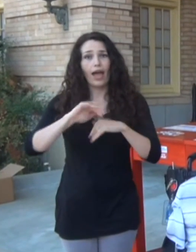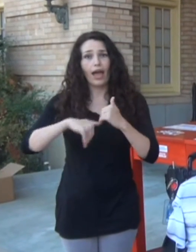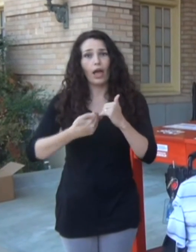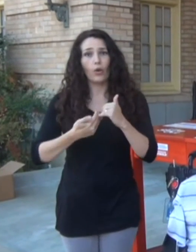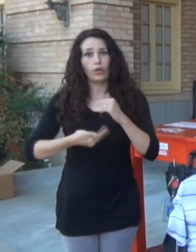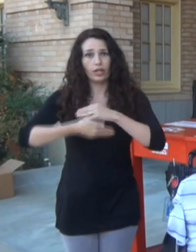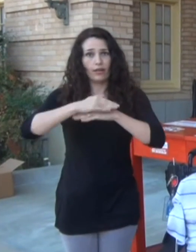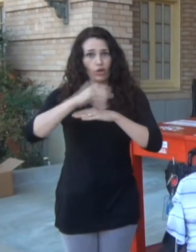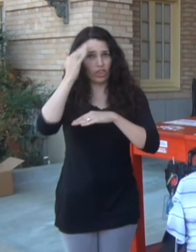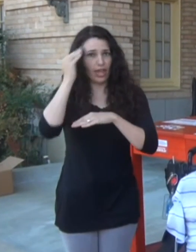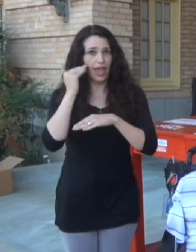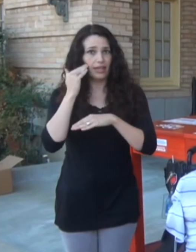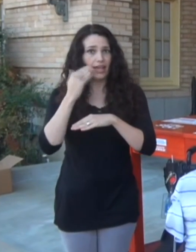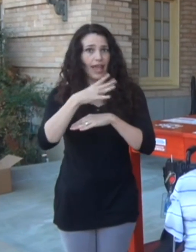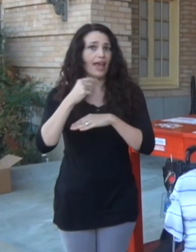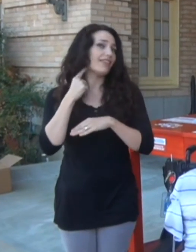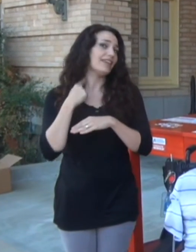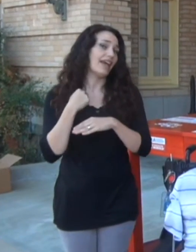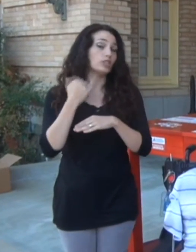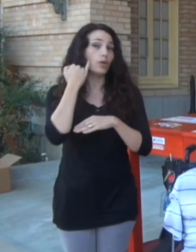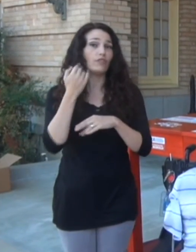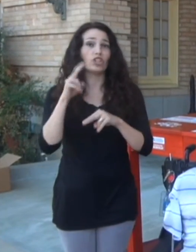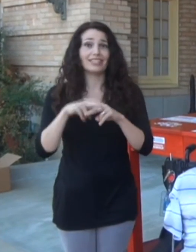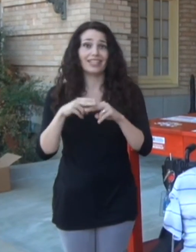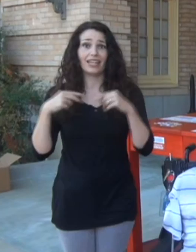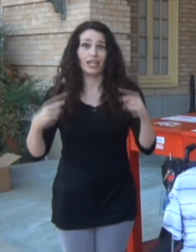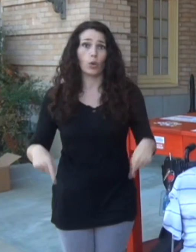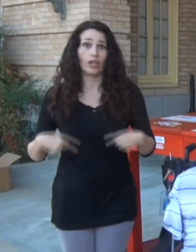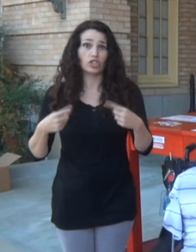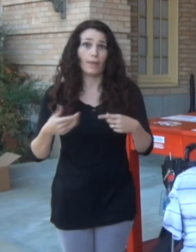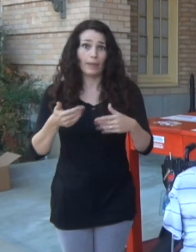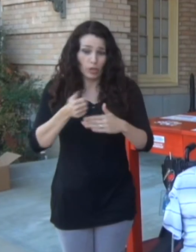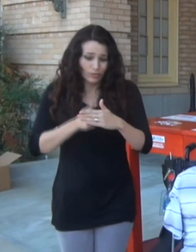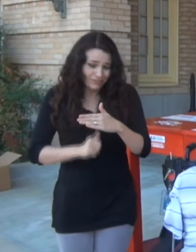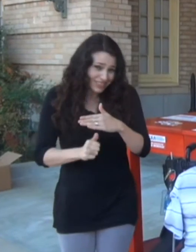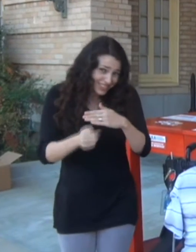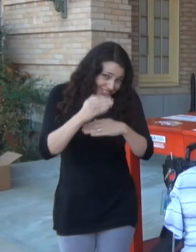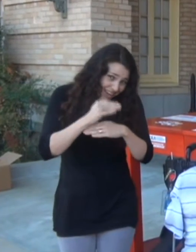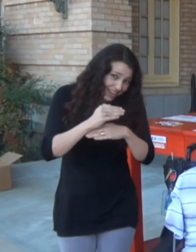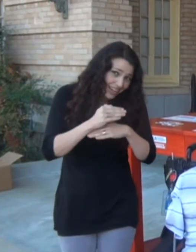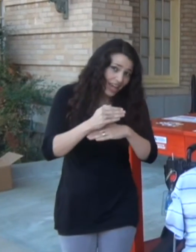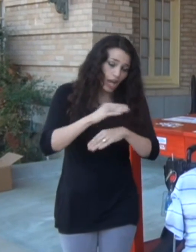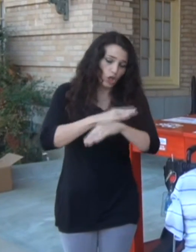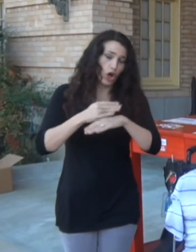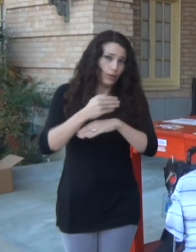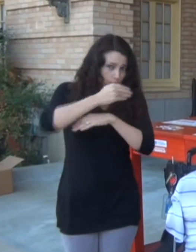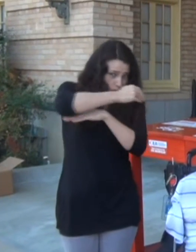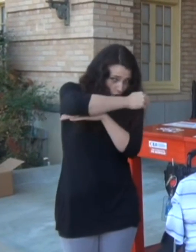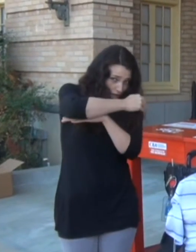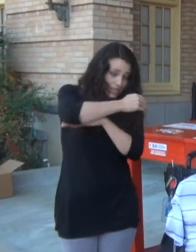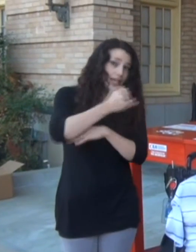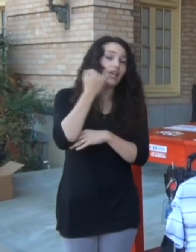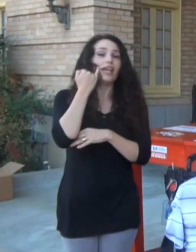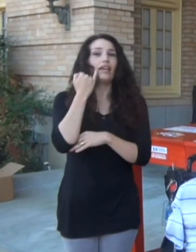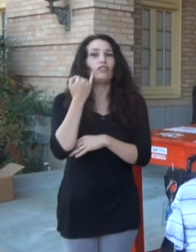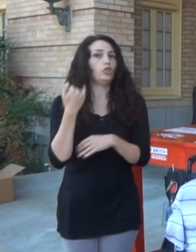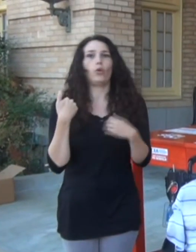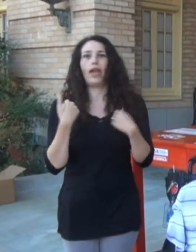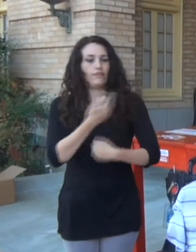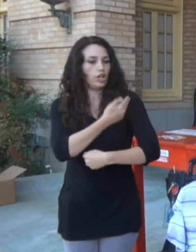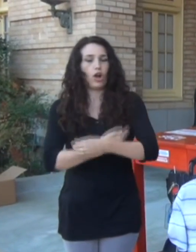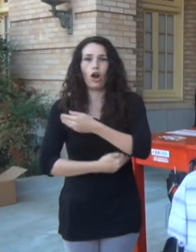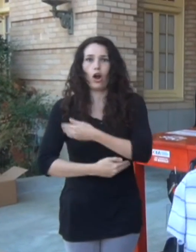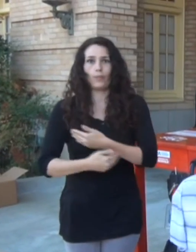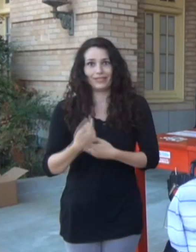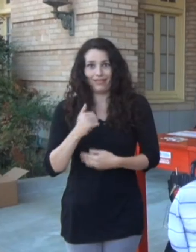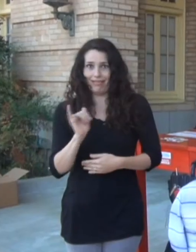head and your neck. So if you're sitting in a wheelchair, it may be ducking down and putting your arms over your head. For someone like me who doesn't have